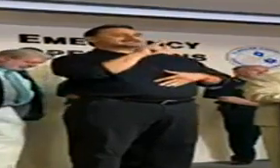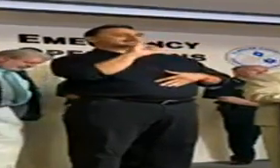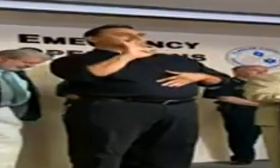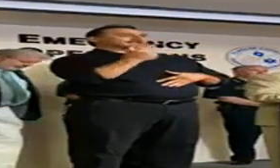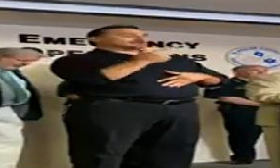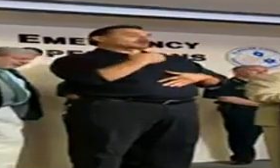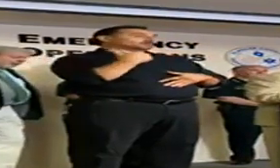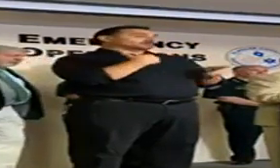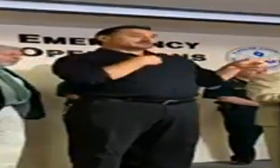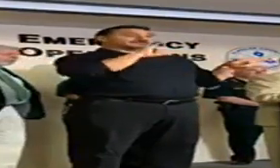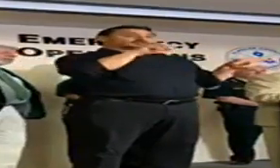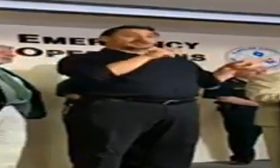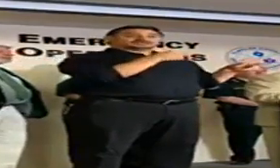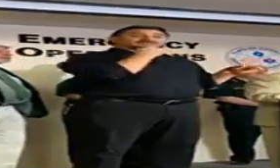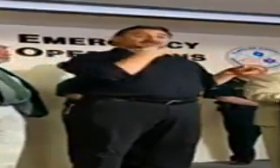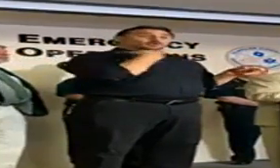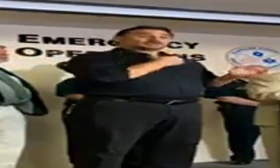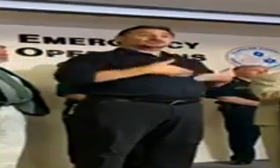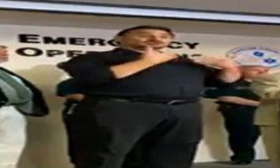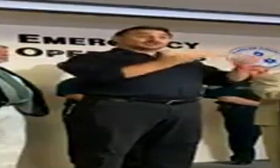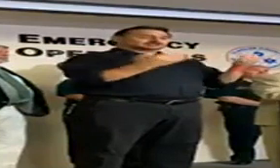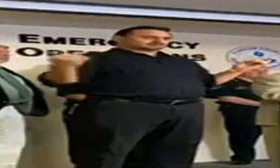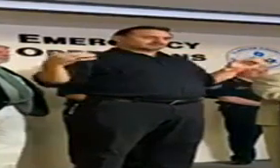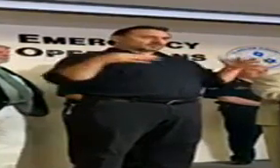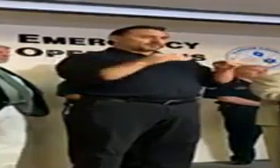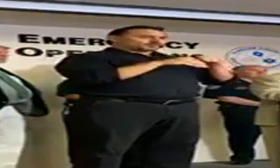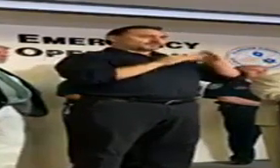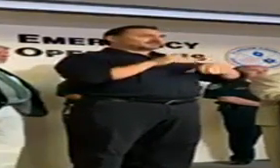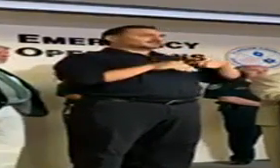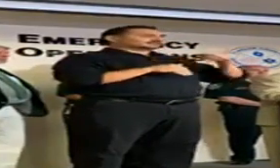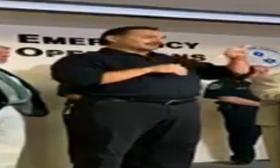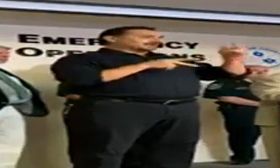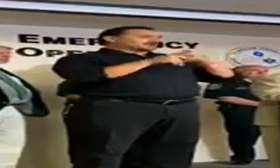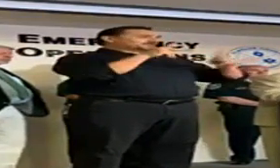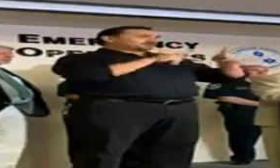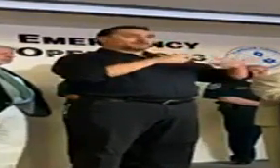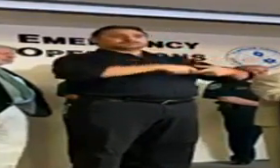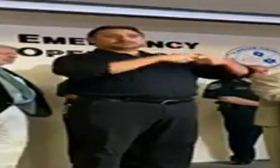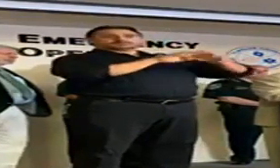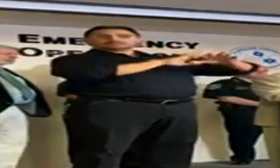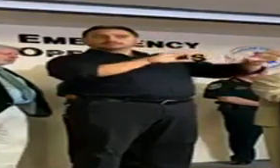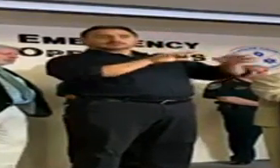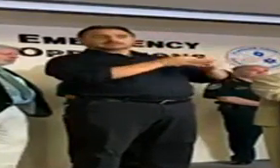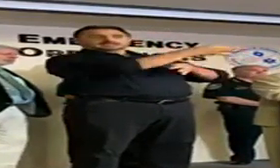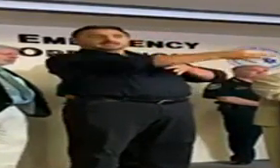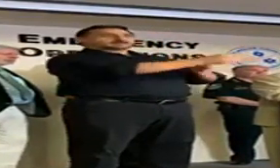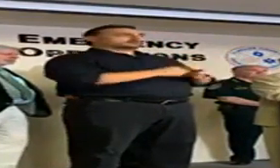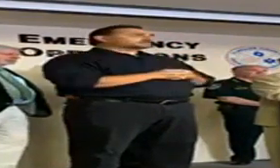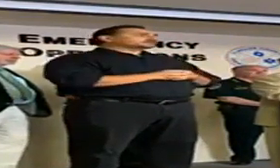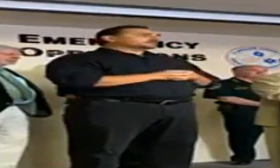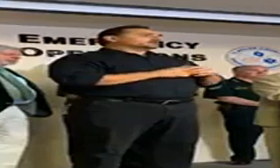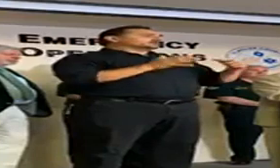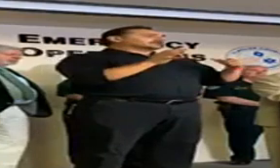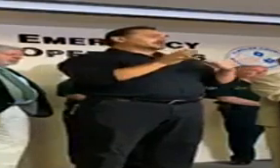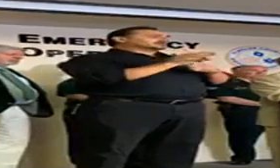we are definitely suggesting that gatherings of more than 10 people be suspended or delayed. This